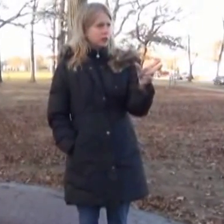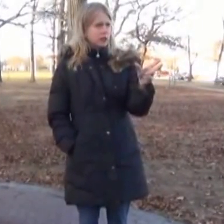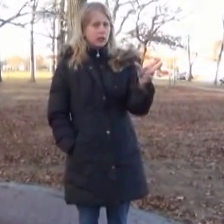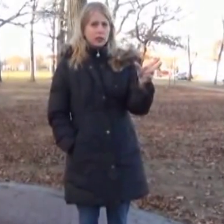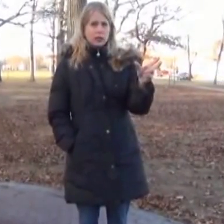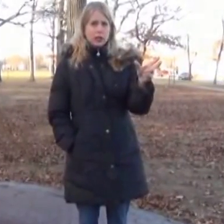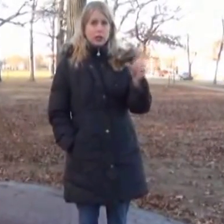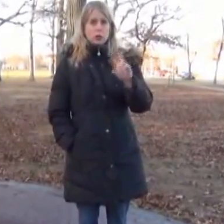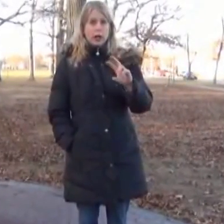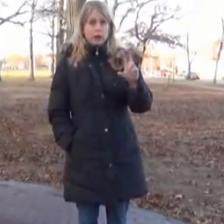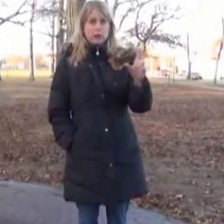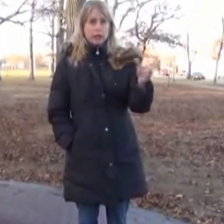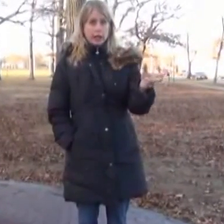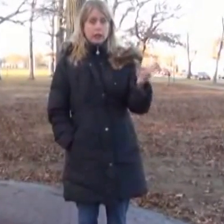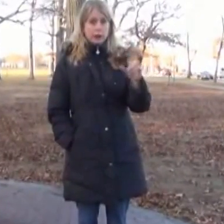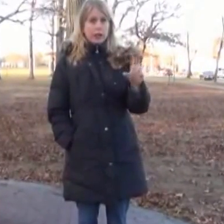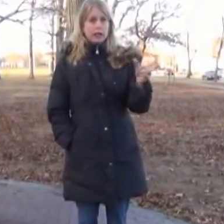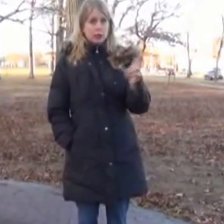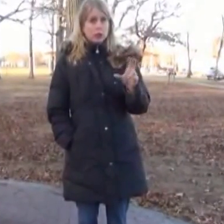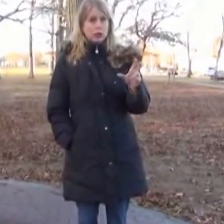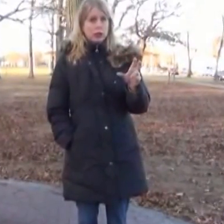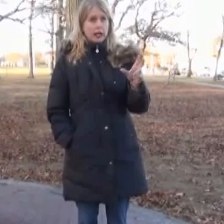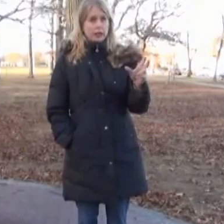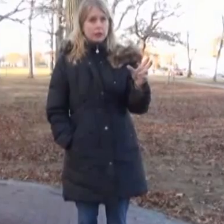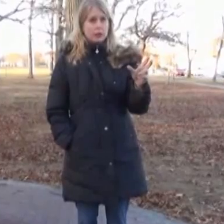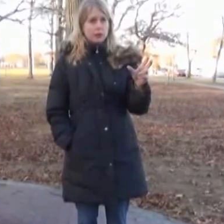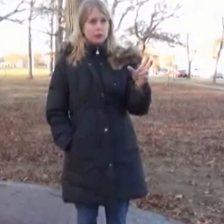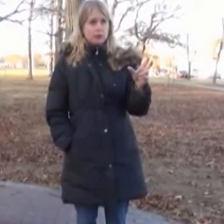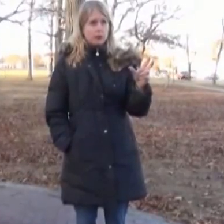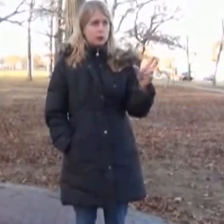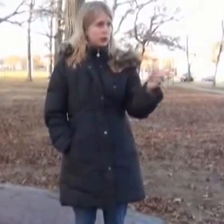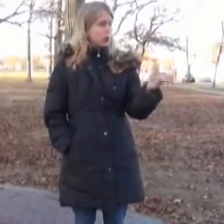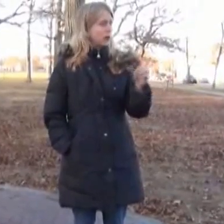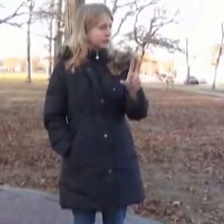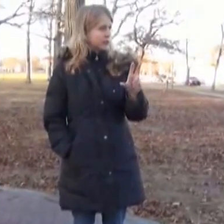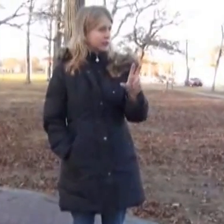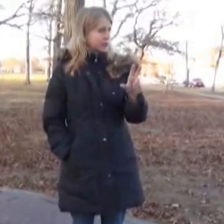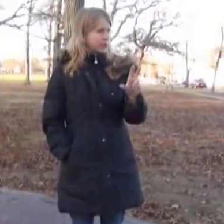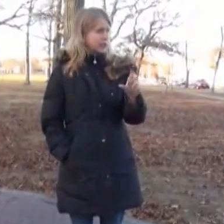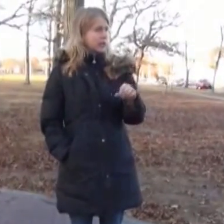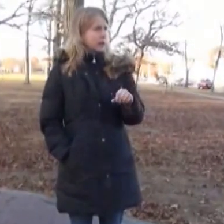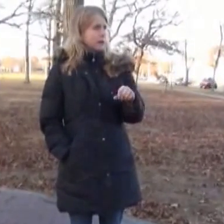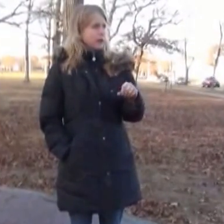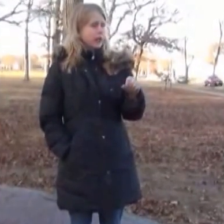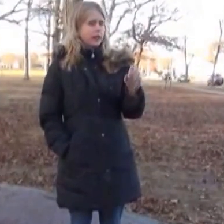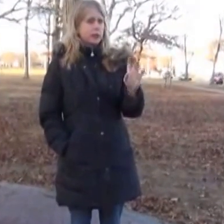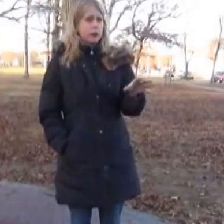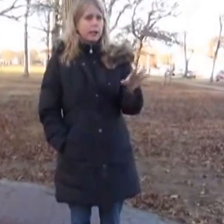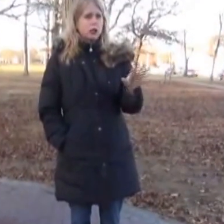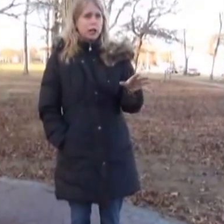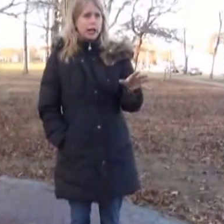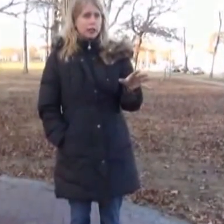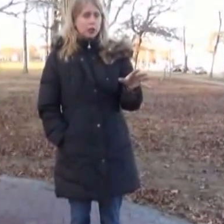and traveled to different concentration camps between 12 and 17. And this French doctor